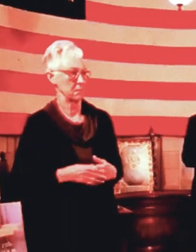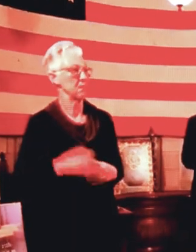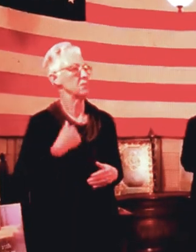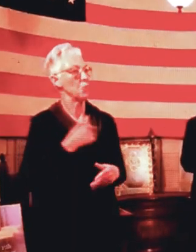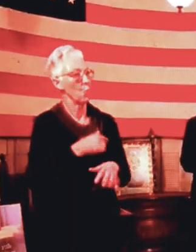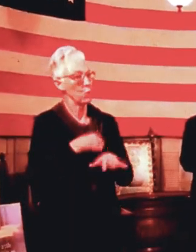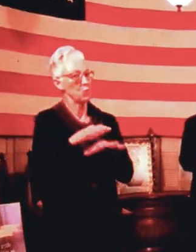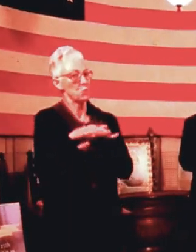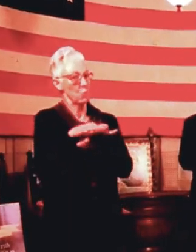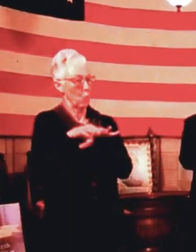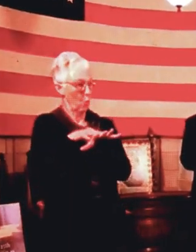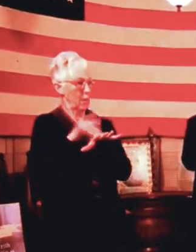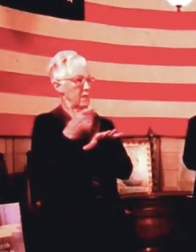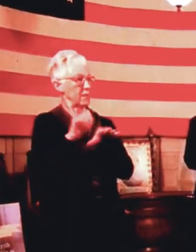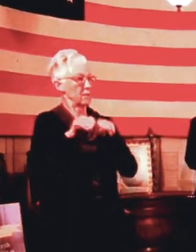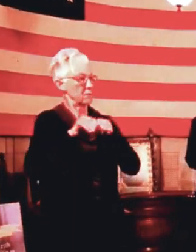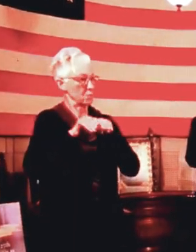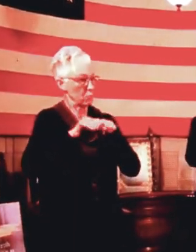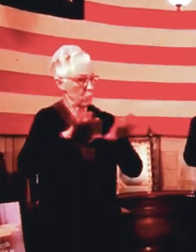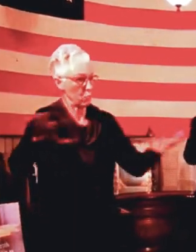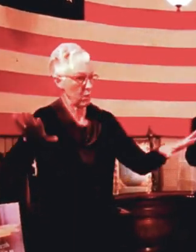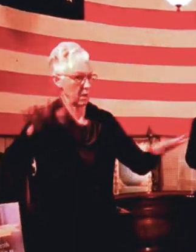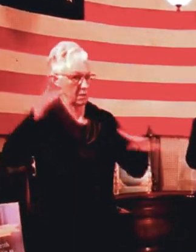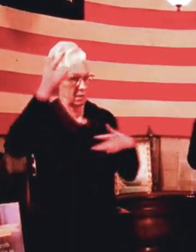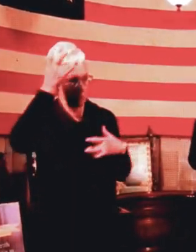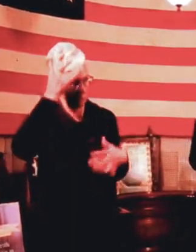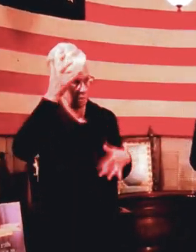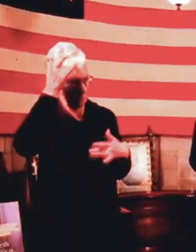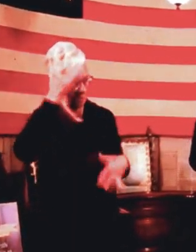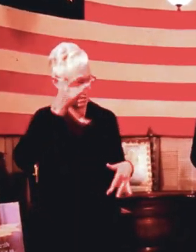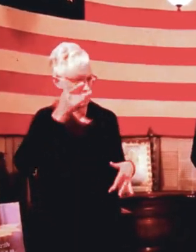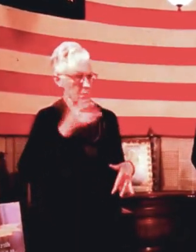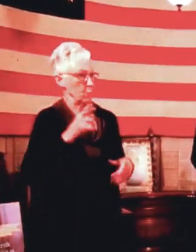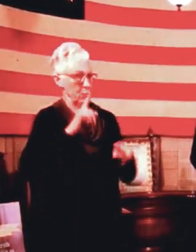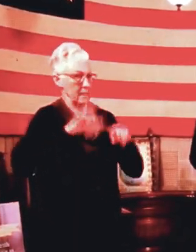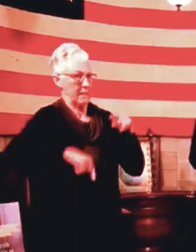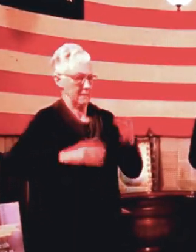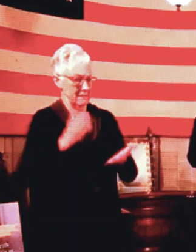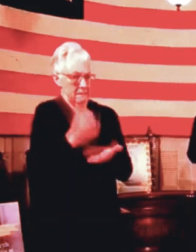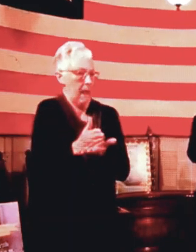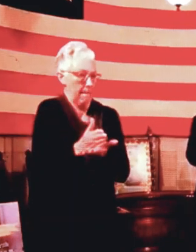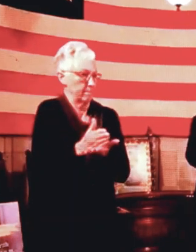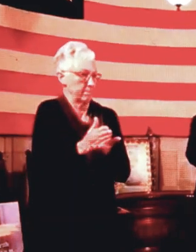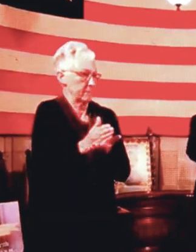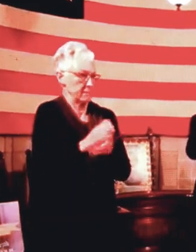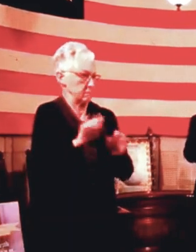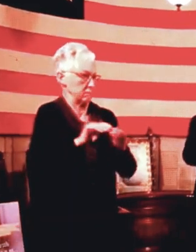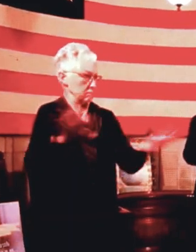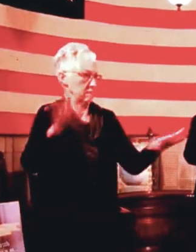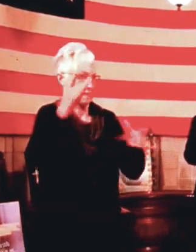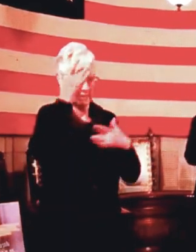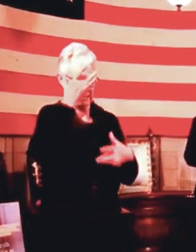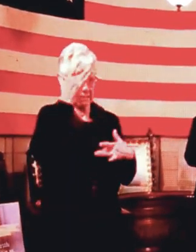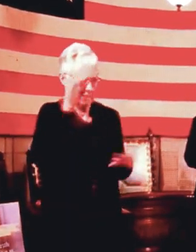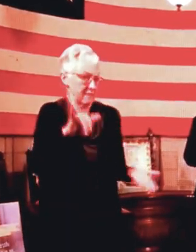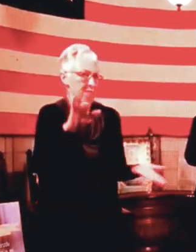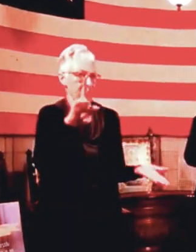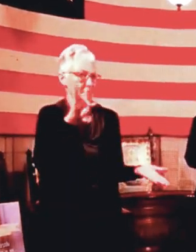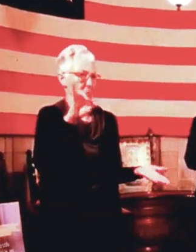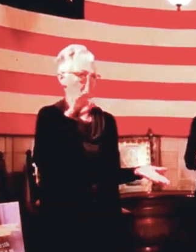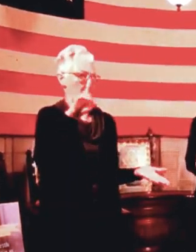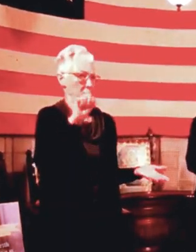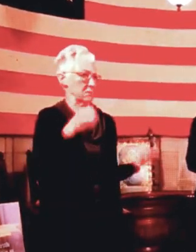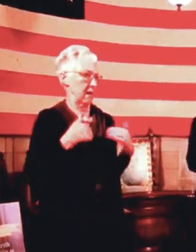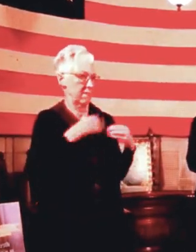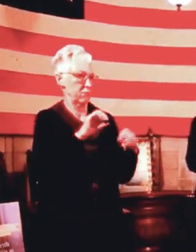can slow the spread. And we've done that. So now we're trying to see what sorts of restrictions can we loosen so that we can allow people to get